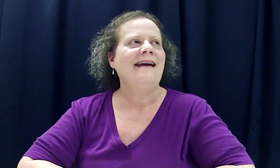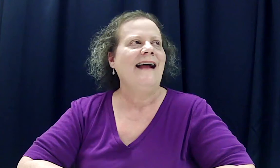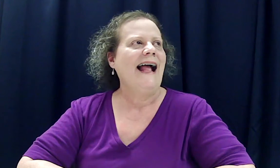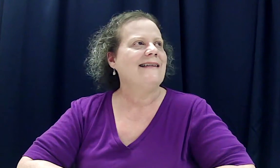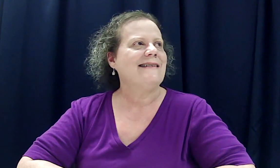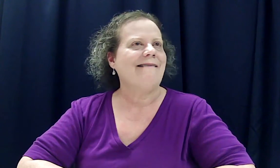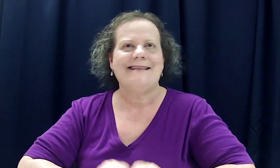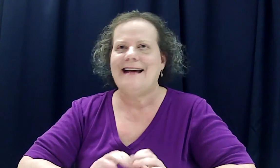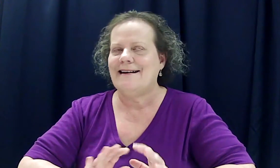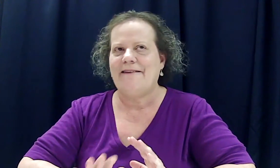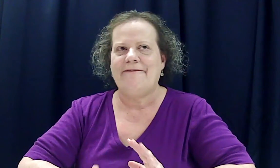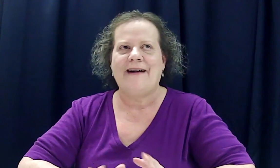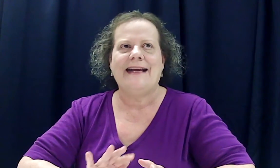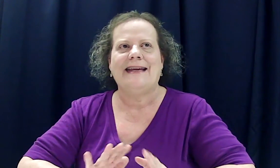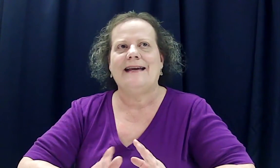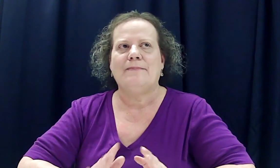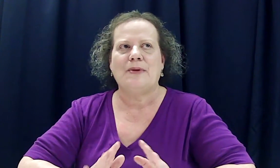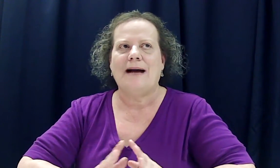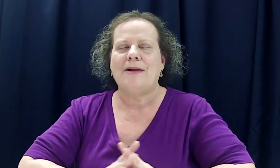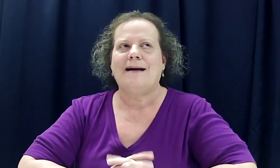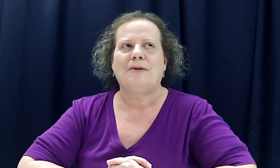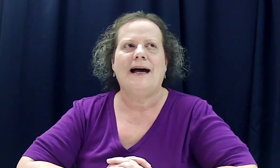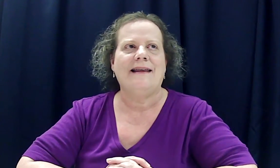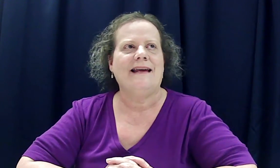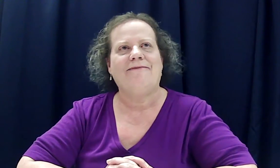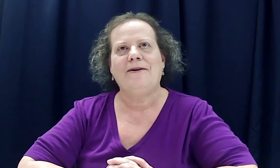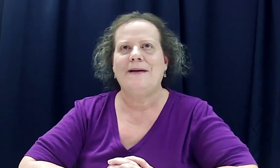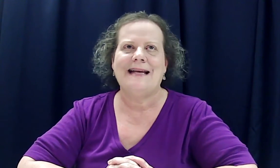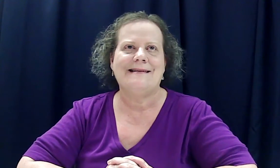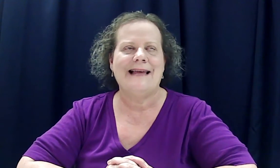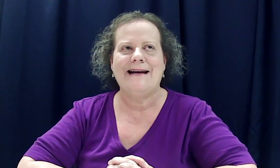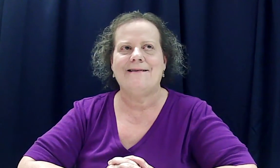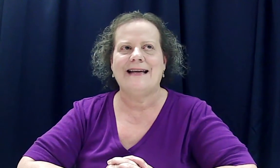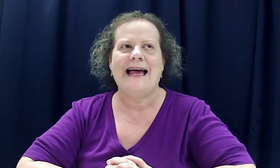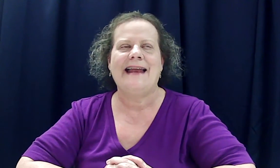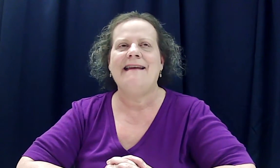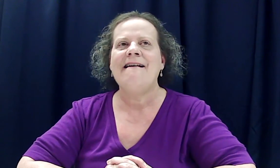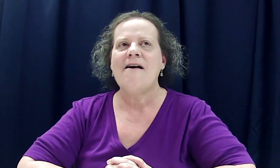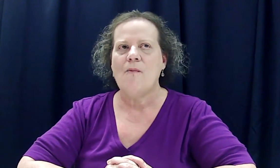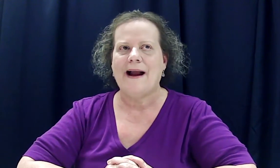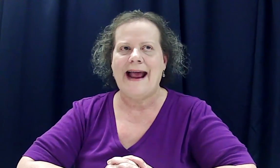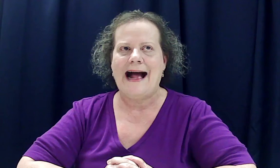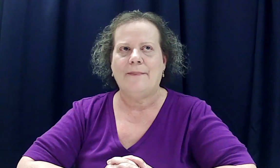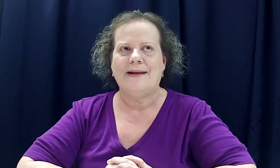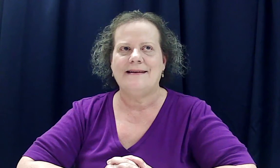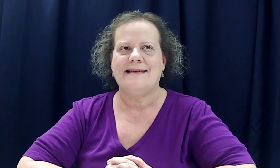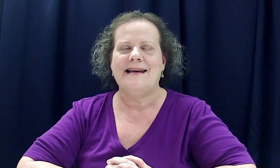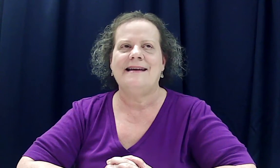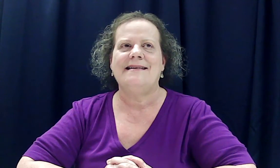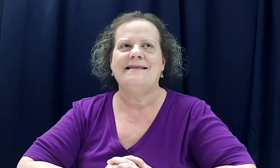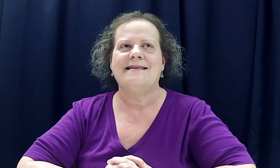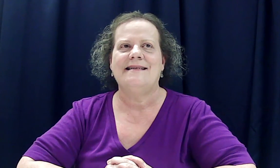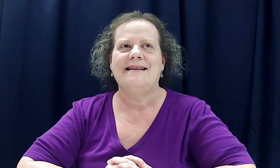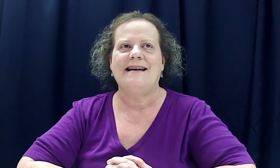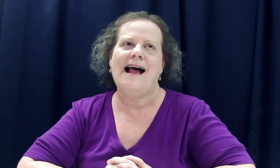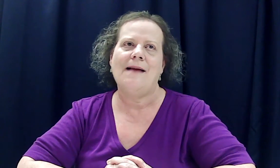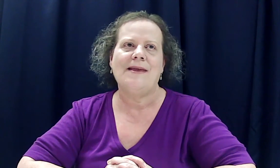And so she ended up finding it and blah, blah, blah. And then a few days later again, what happens is I'm in the